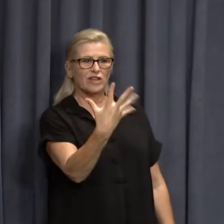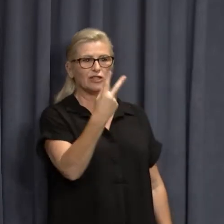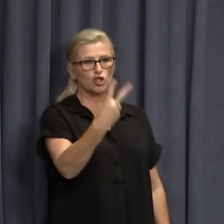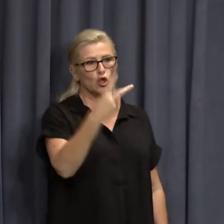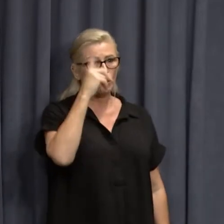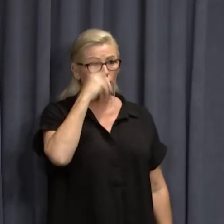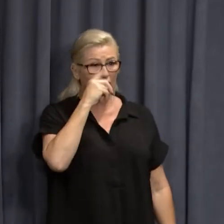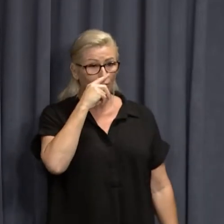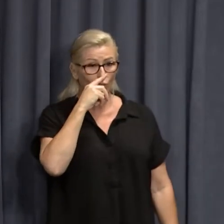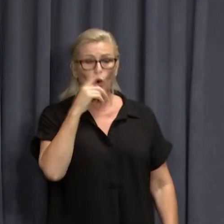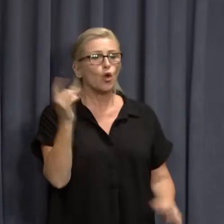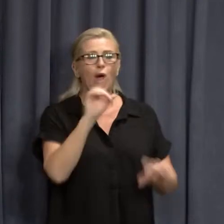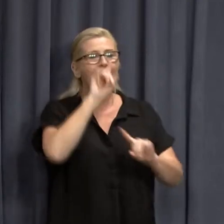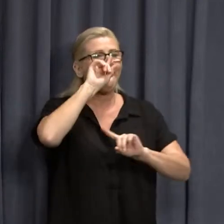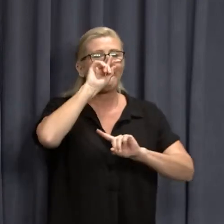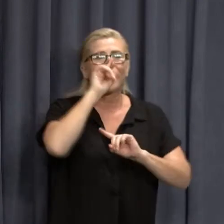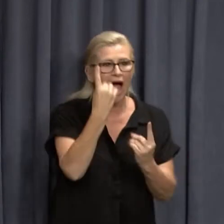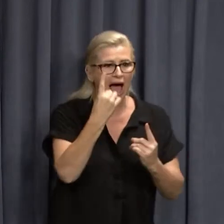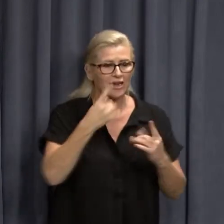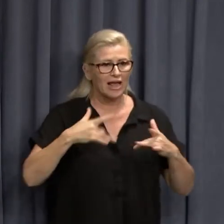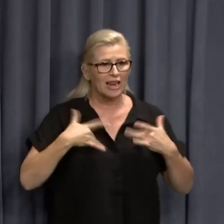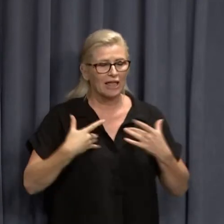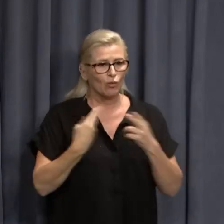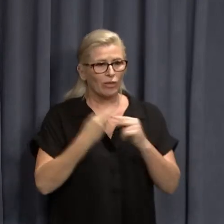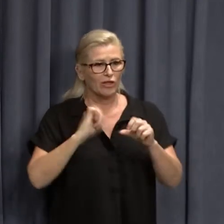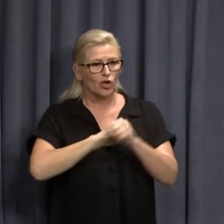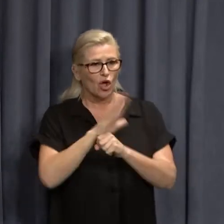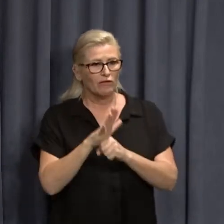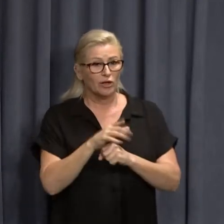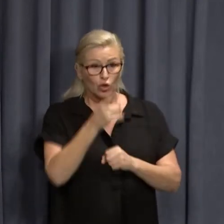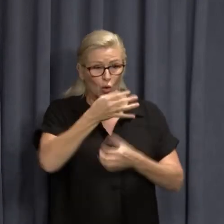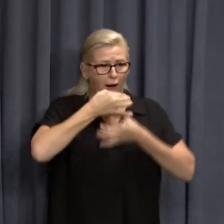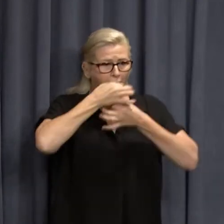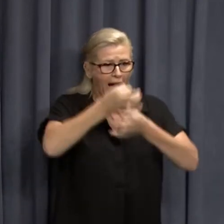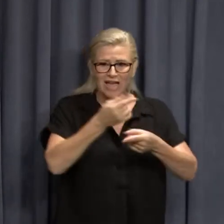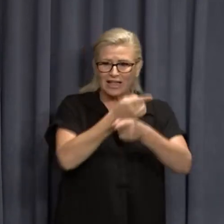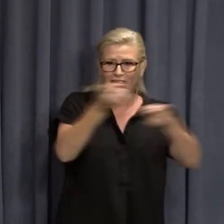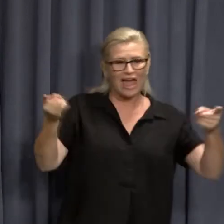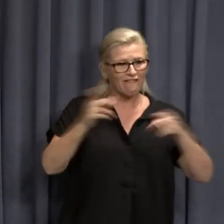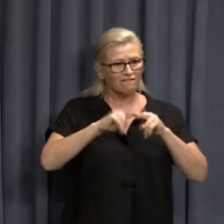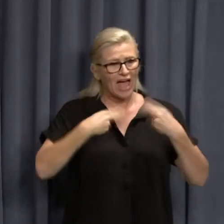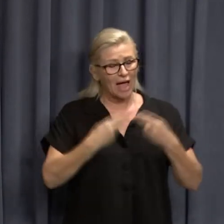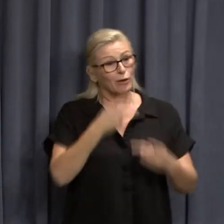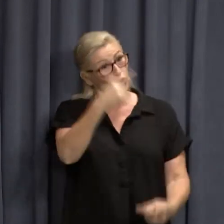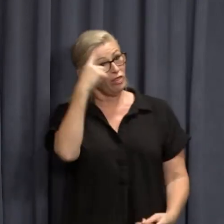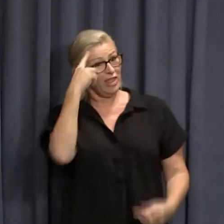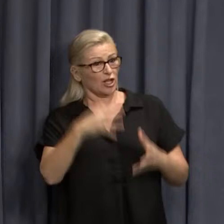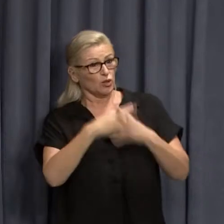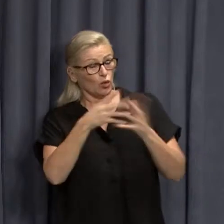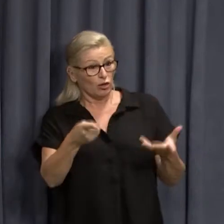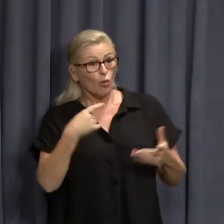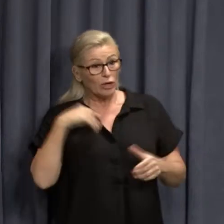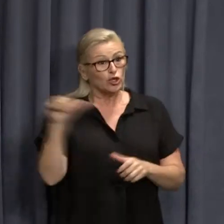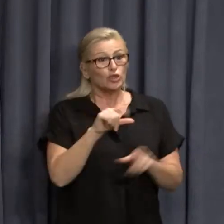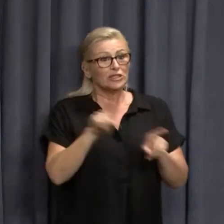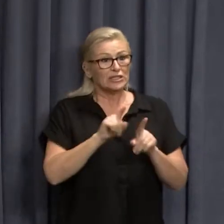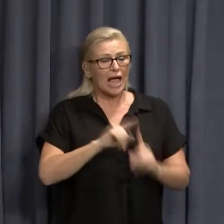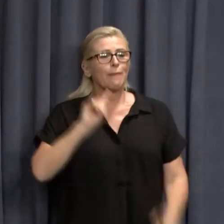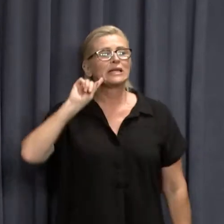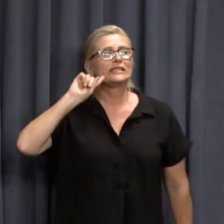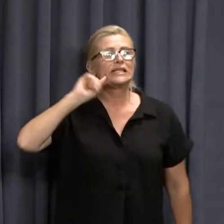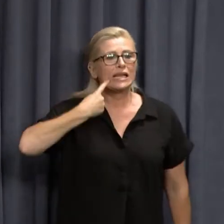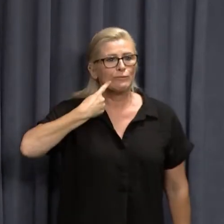no longer living with COVID. You should ask their families about that argument about whether that's the right approach, whether we should deliberately,